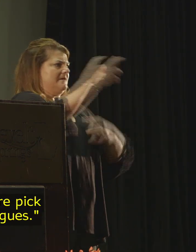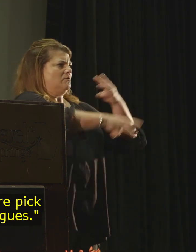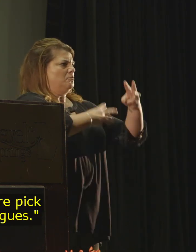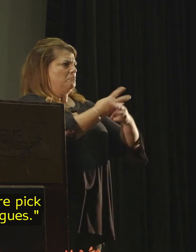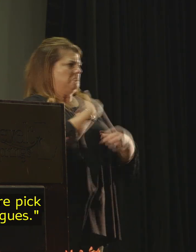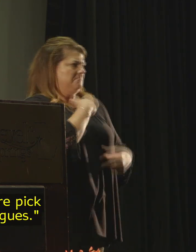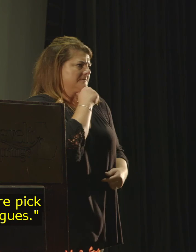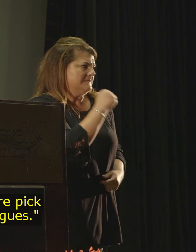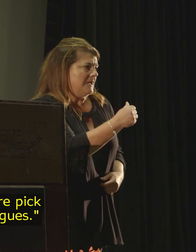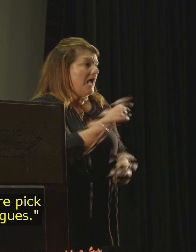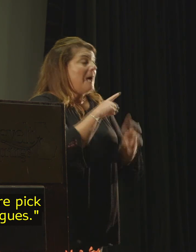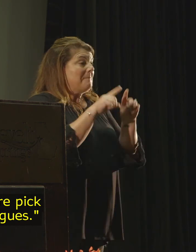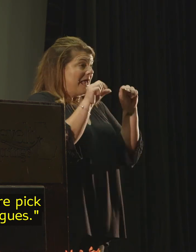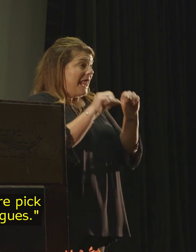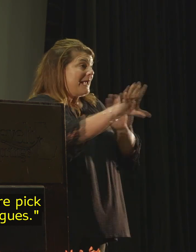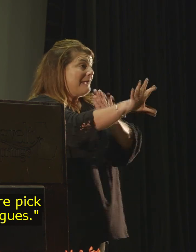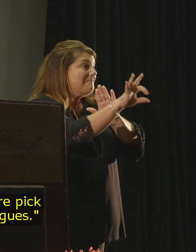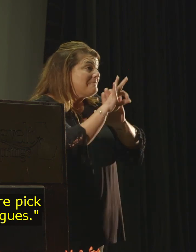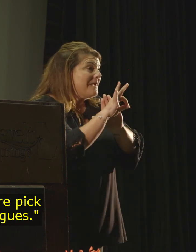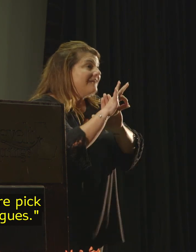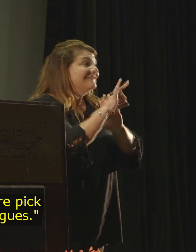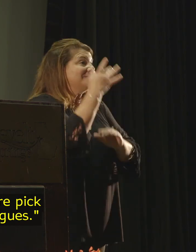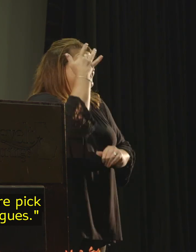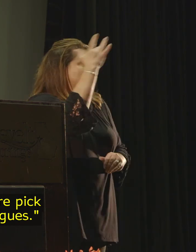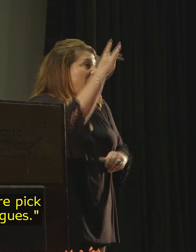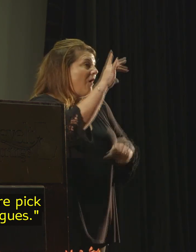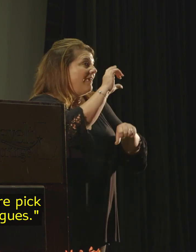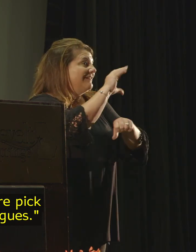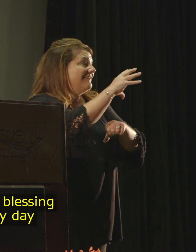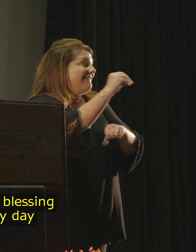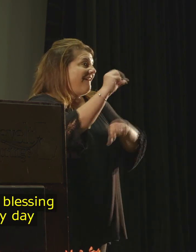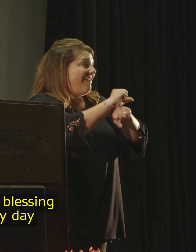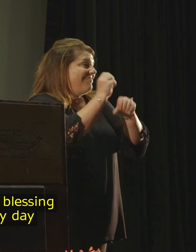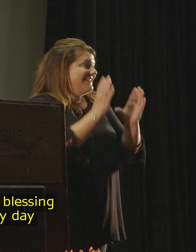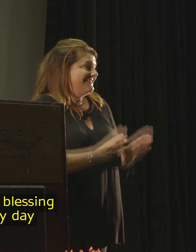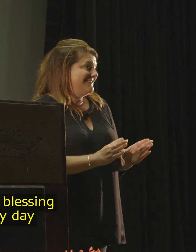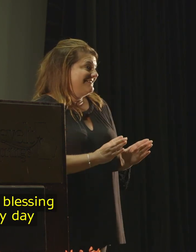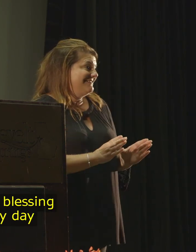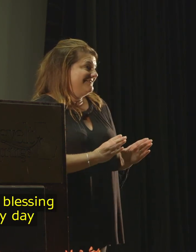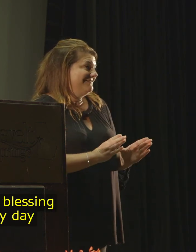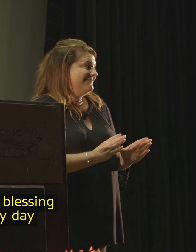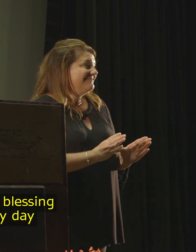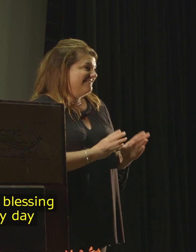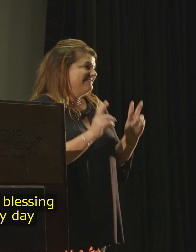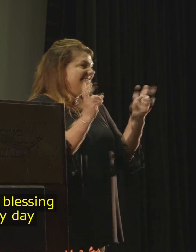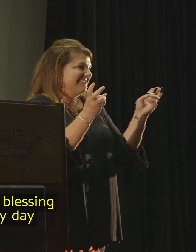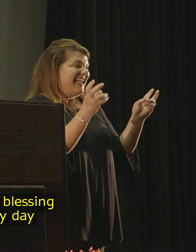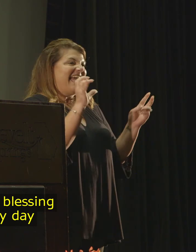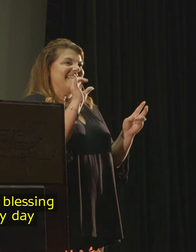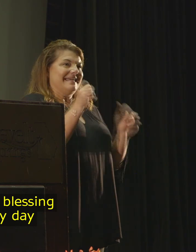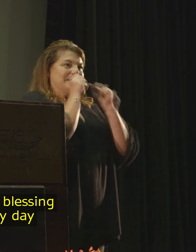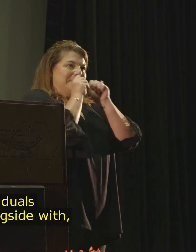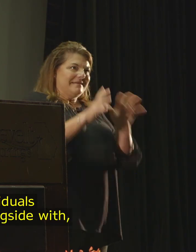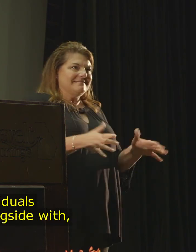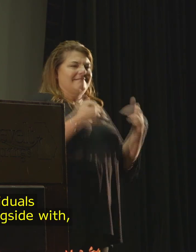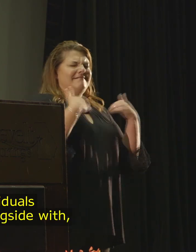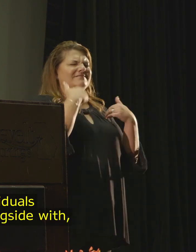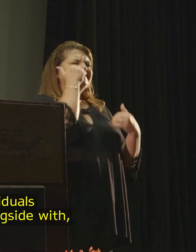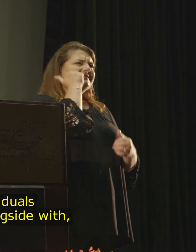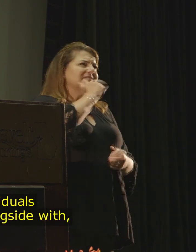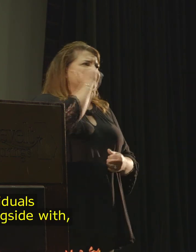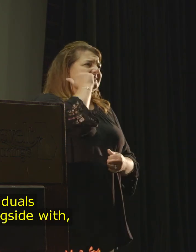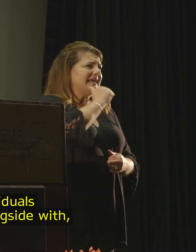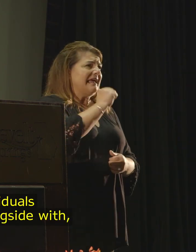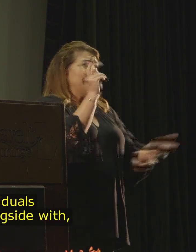but I can sure pick smart colleagues. And that's the blessing I have every day, is the